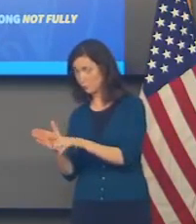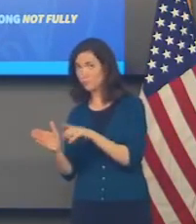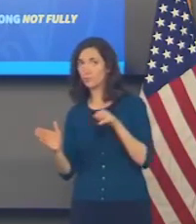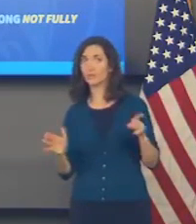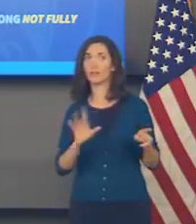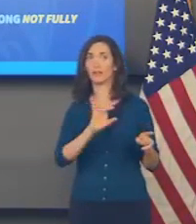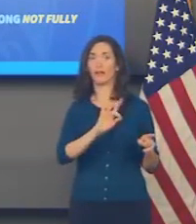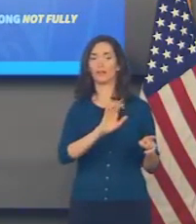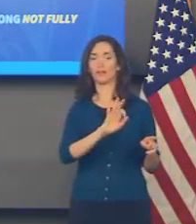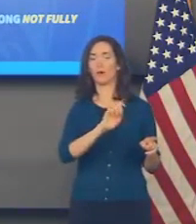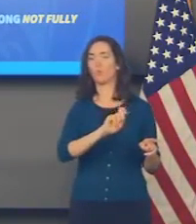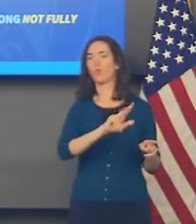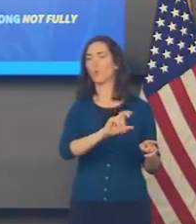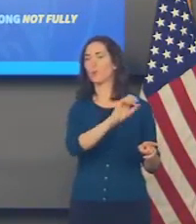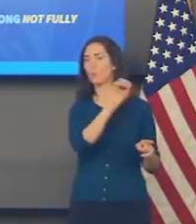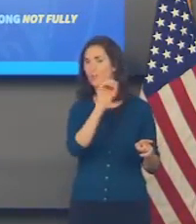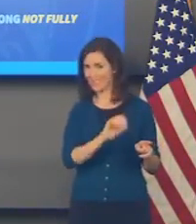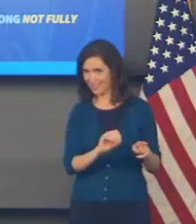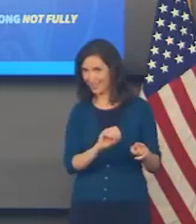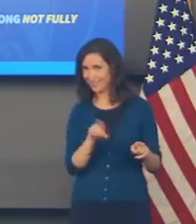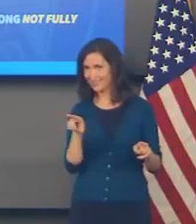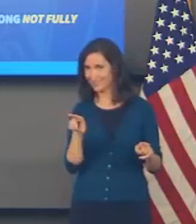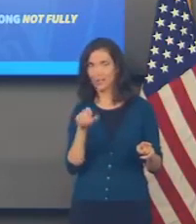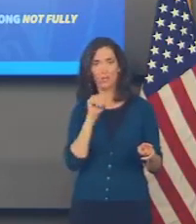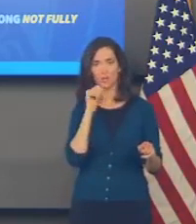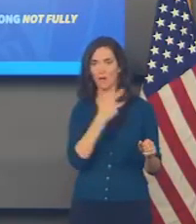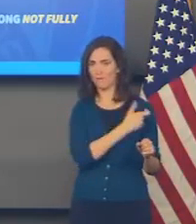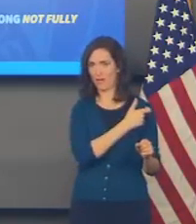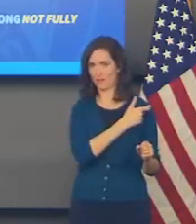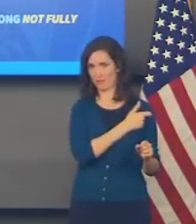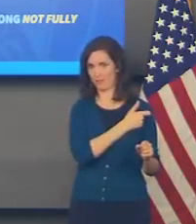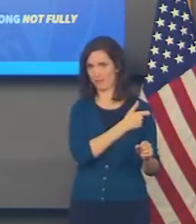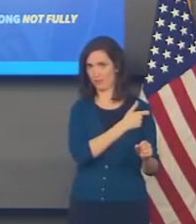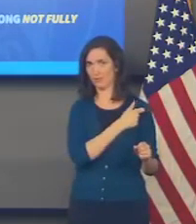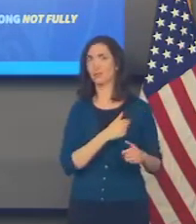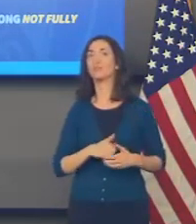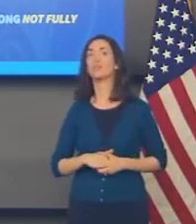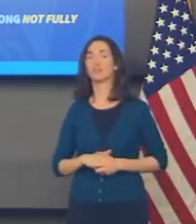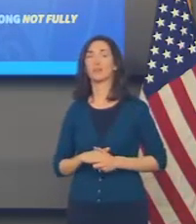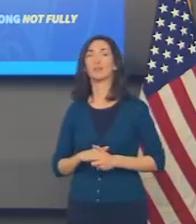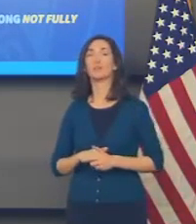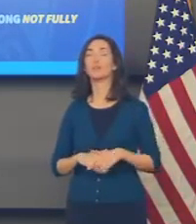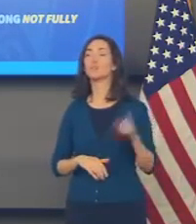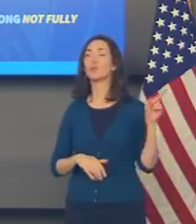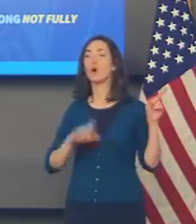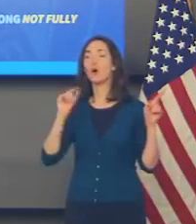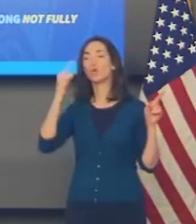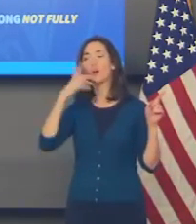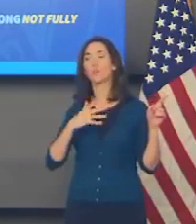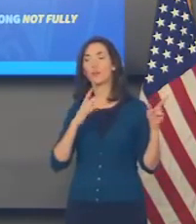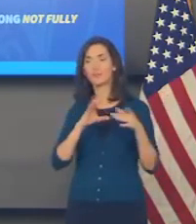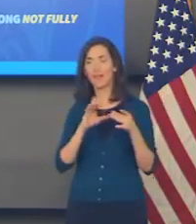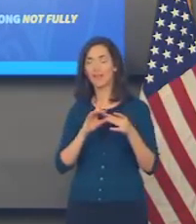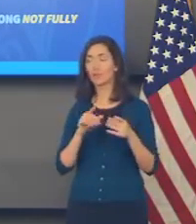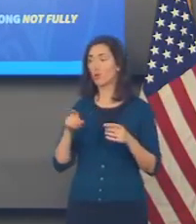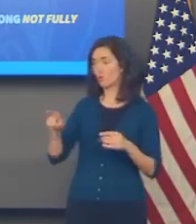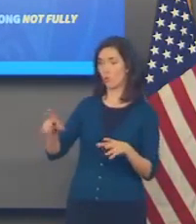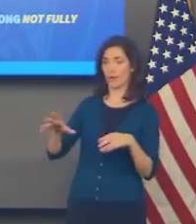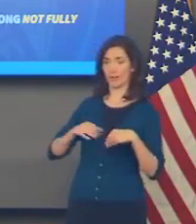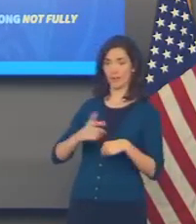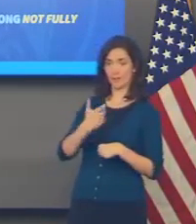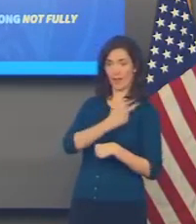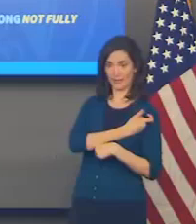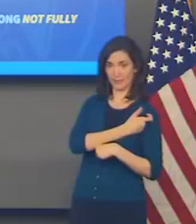89.3% of them are not fully vaccinated. As the governor said, when you get vaccinated, you then